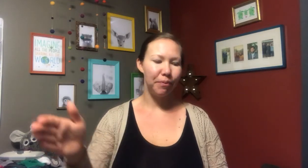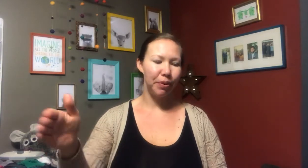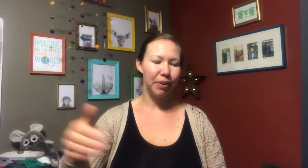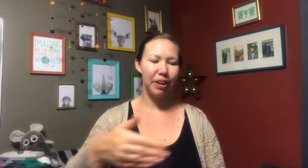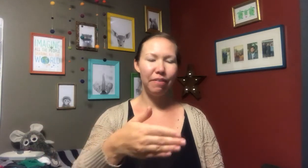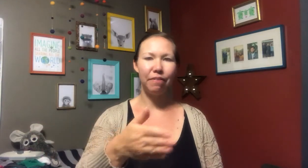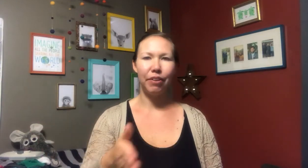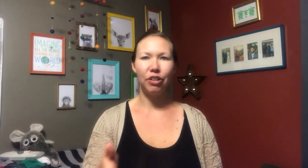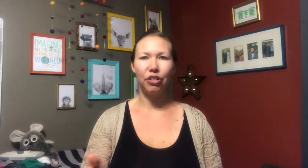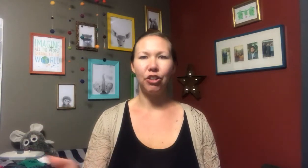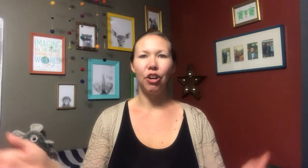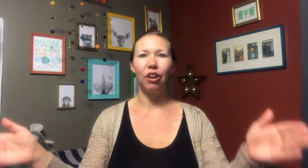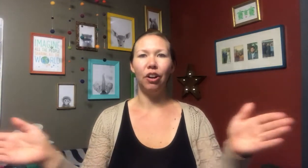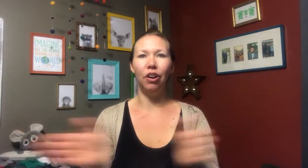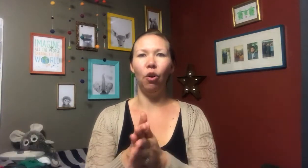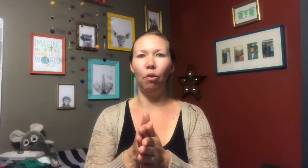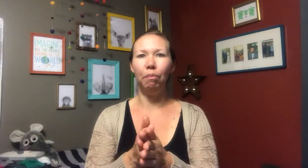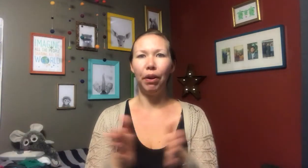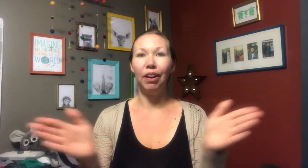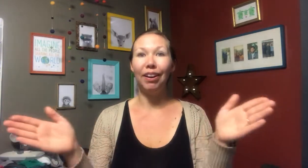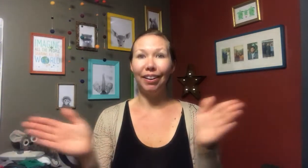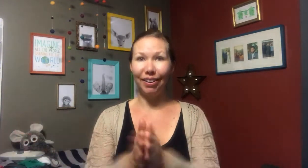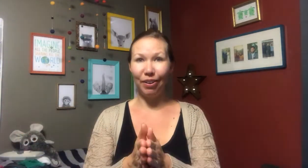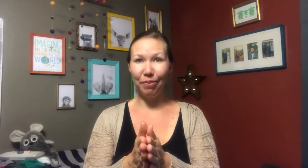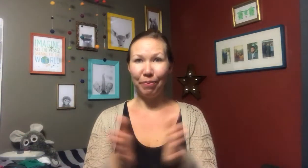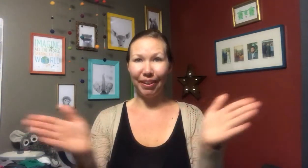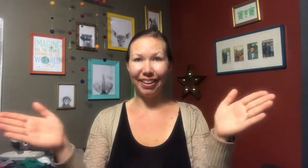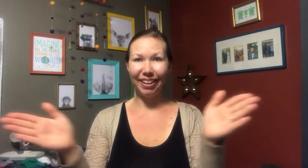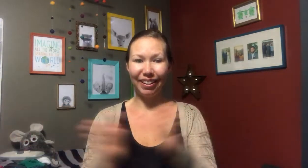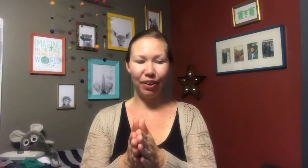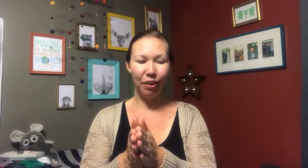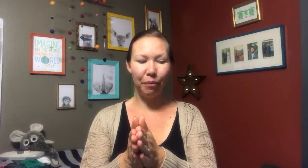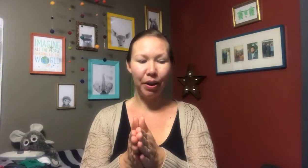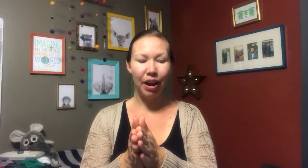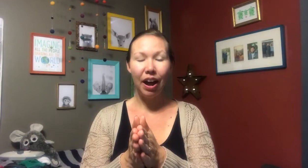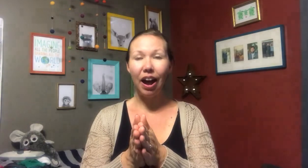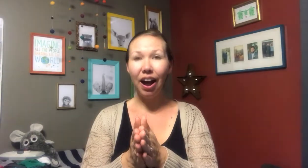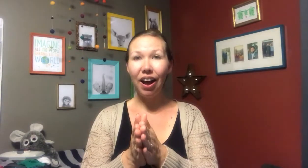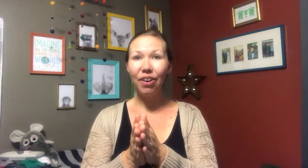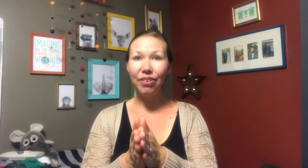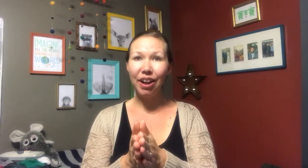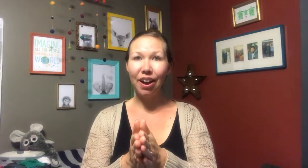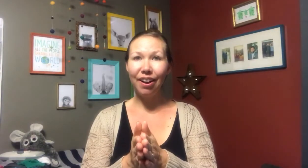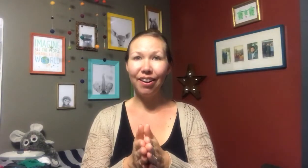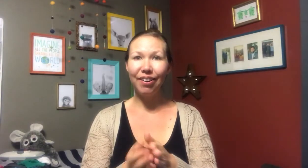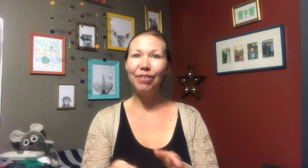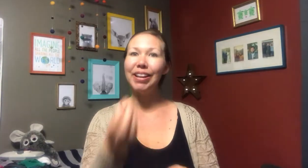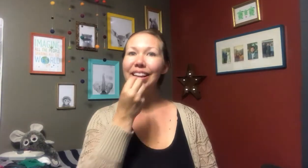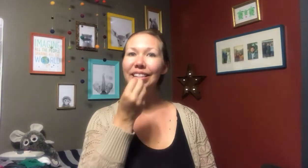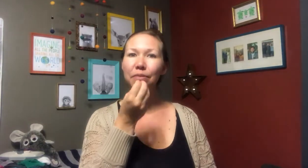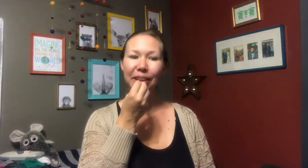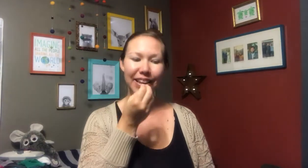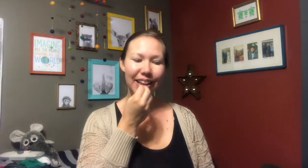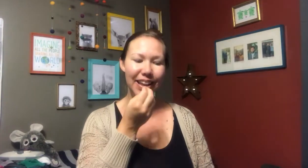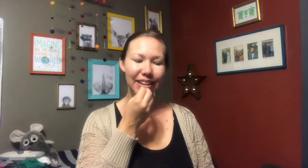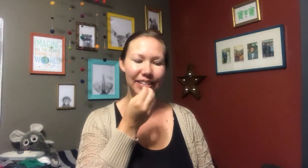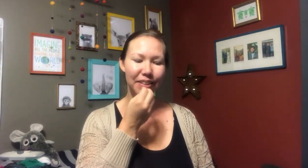fish, gulp, gulp, gulp. Oh no, it's been eaten